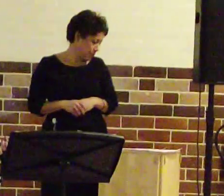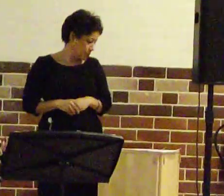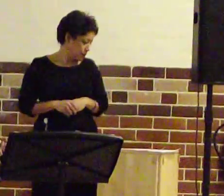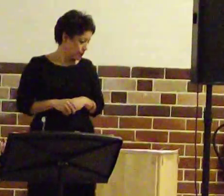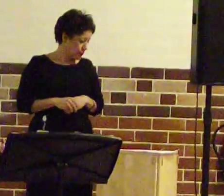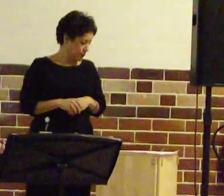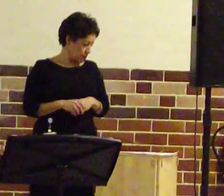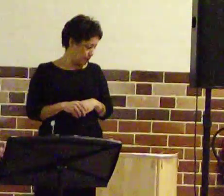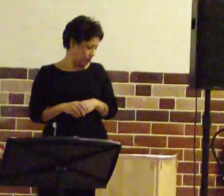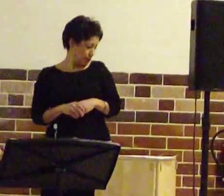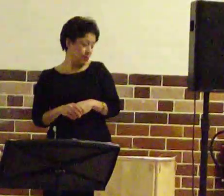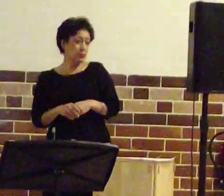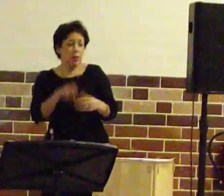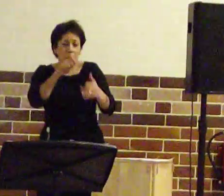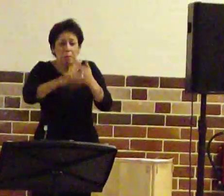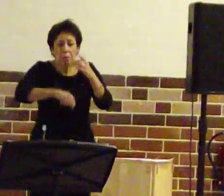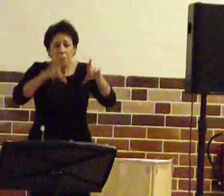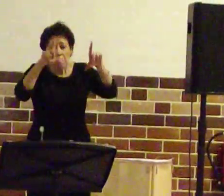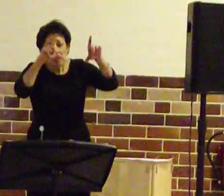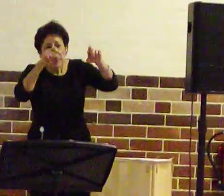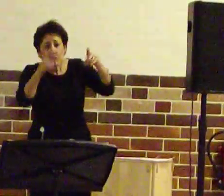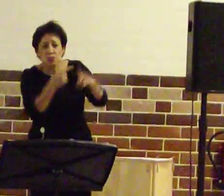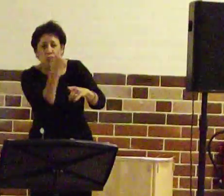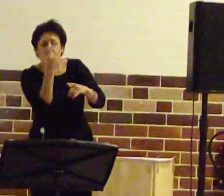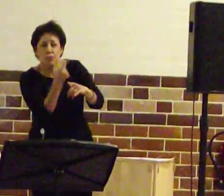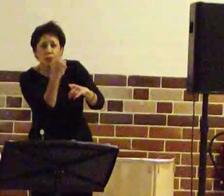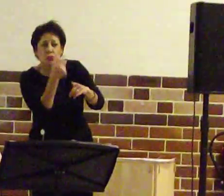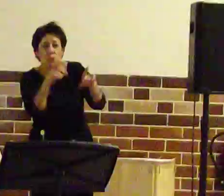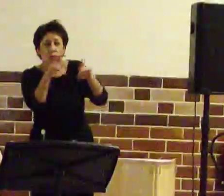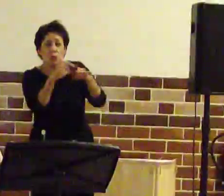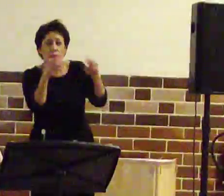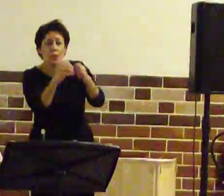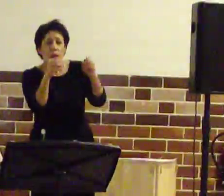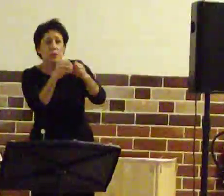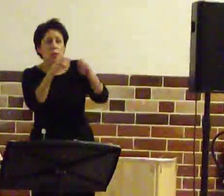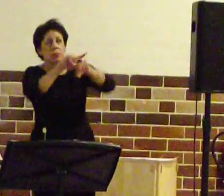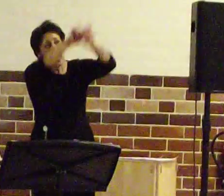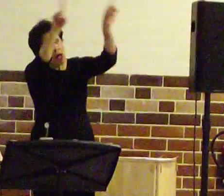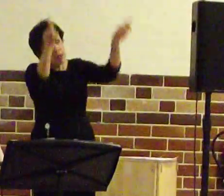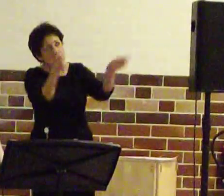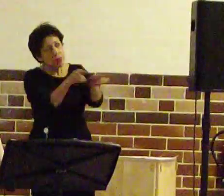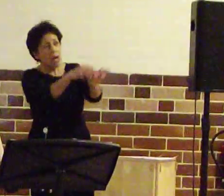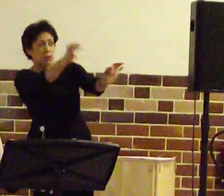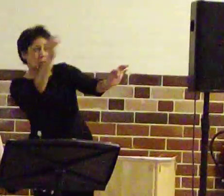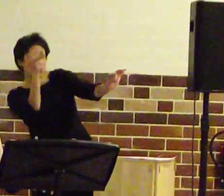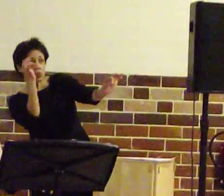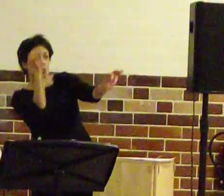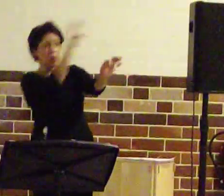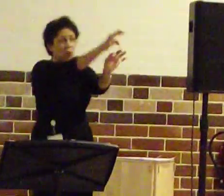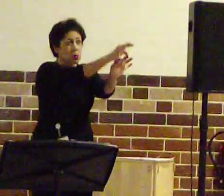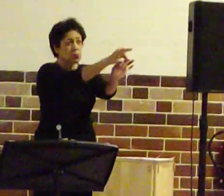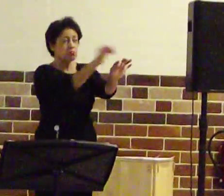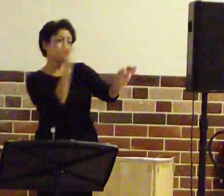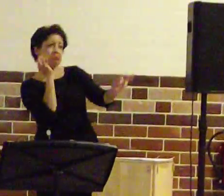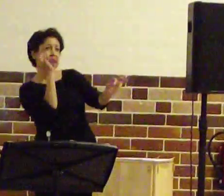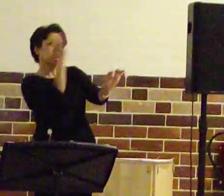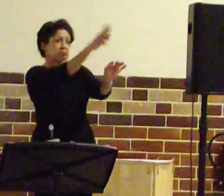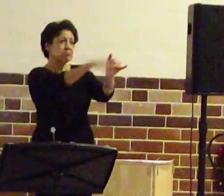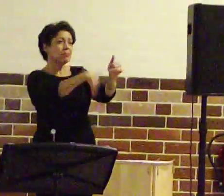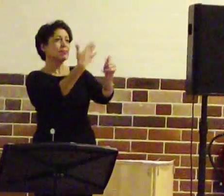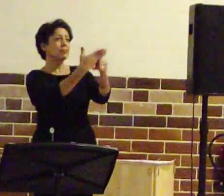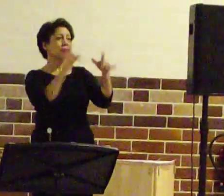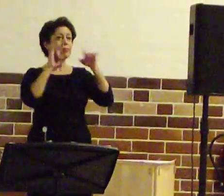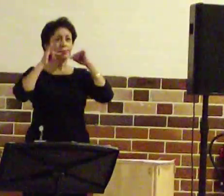Gonna buy a picture of Douglas Bader. Stick it on a dartboard in my yard, throw darks a little light and